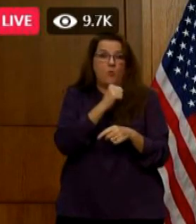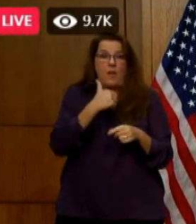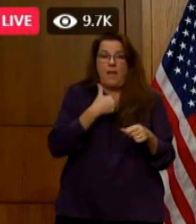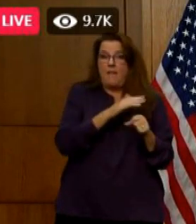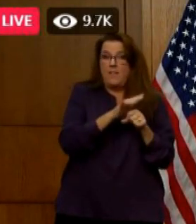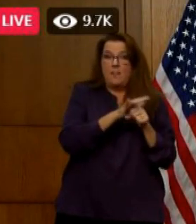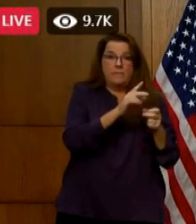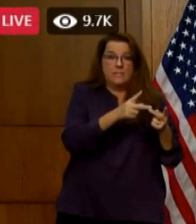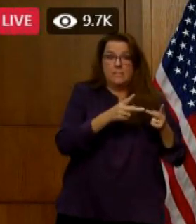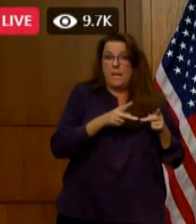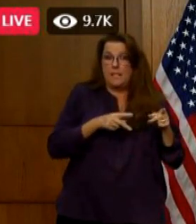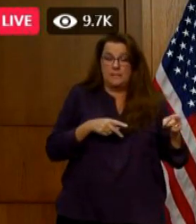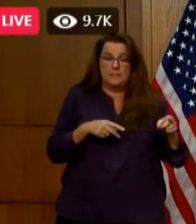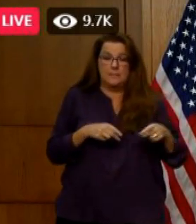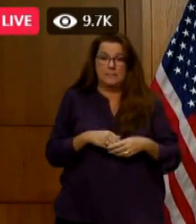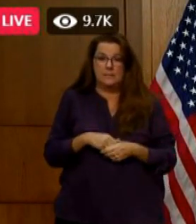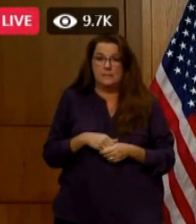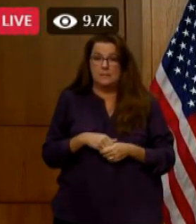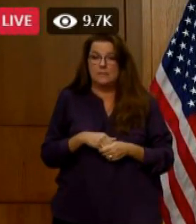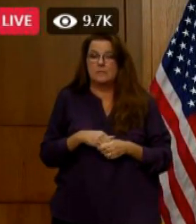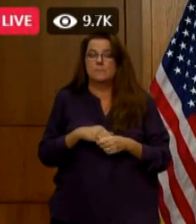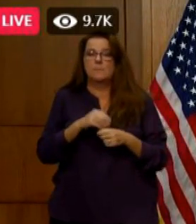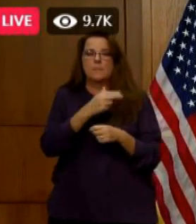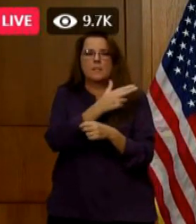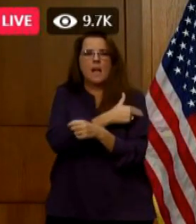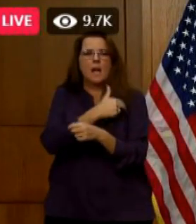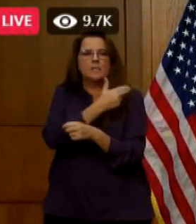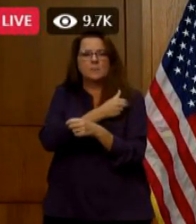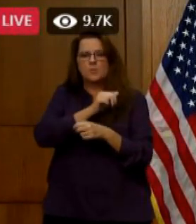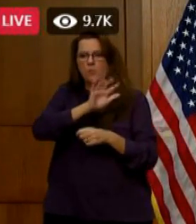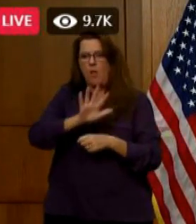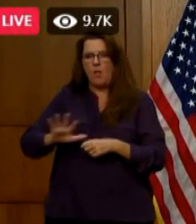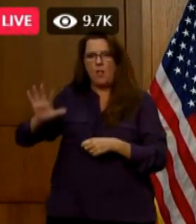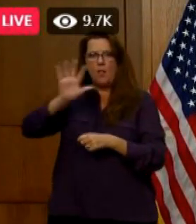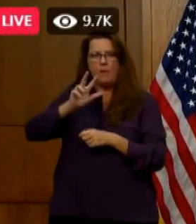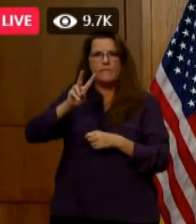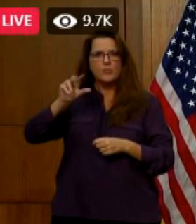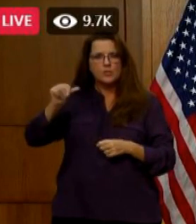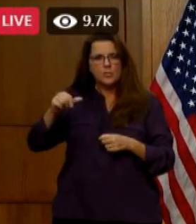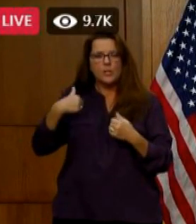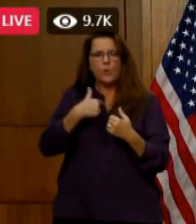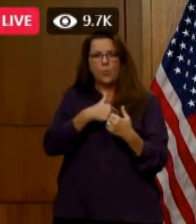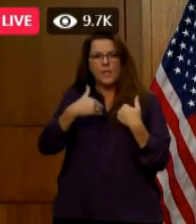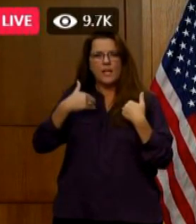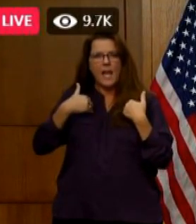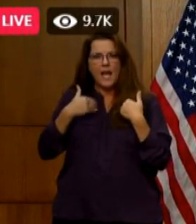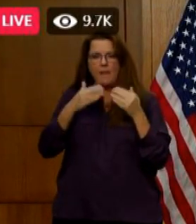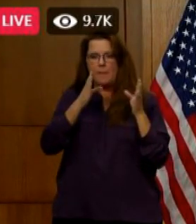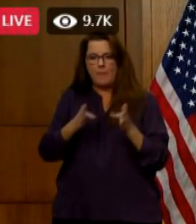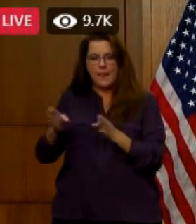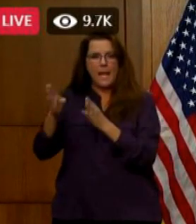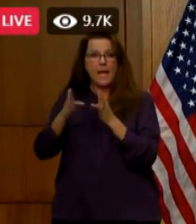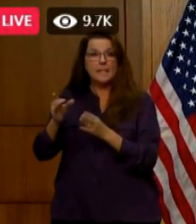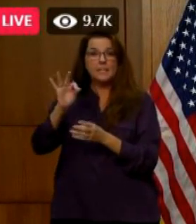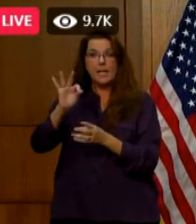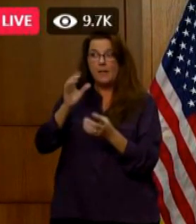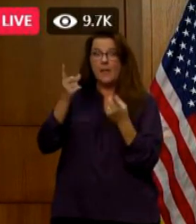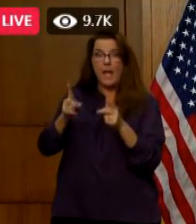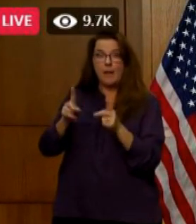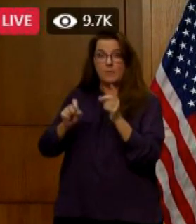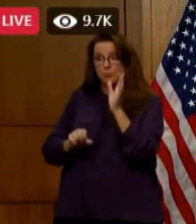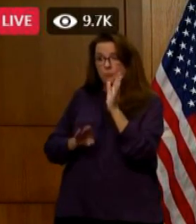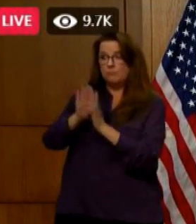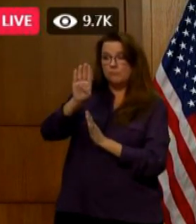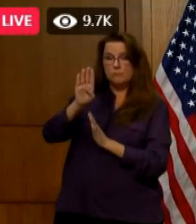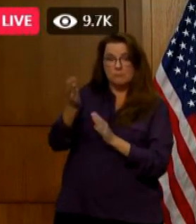Our hospitals across the Commonwealth have surge plans in place and have a system to monitor their bed